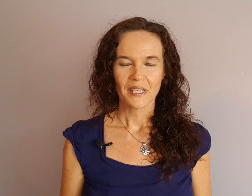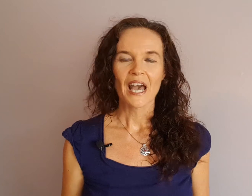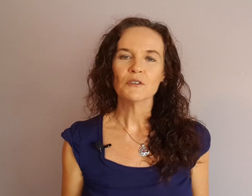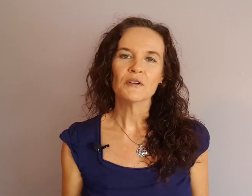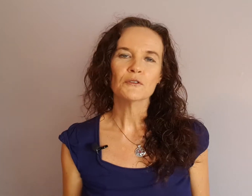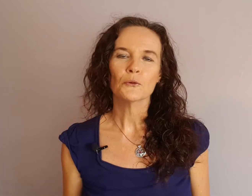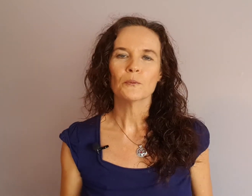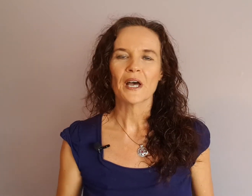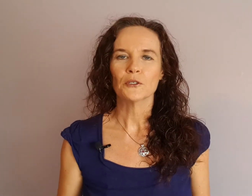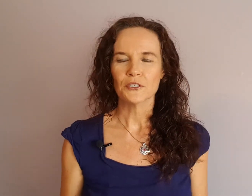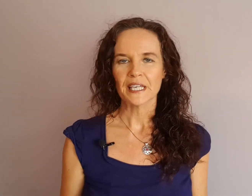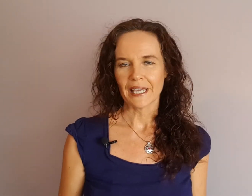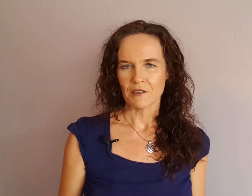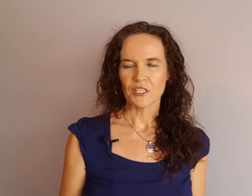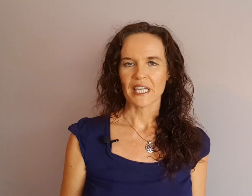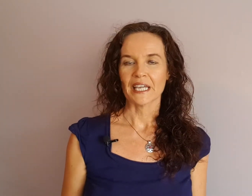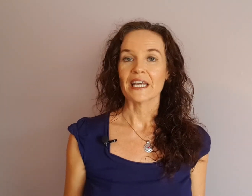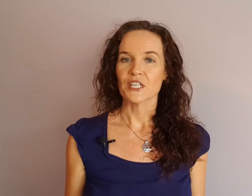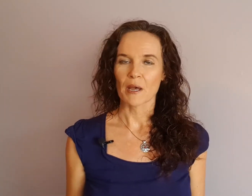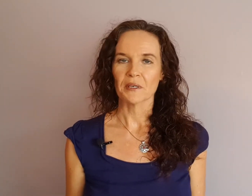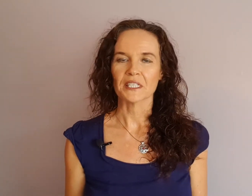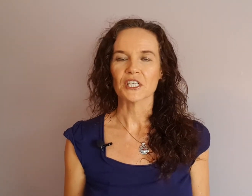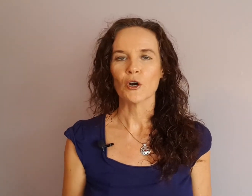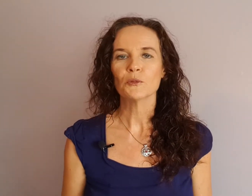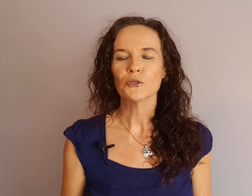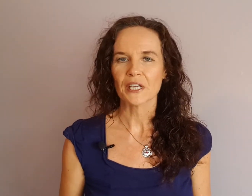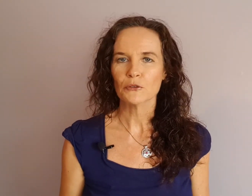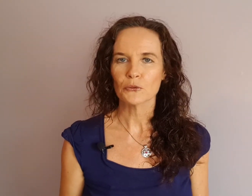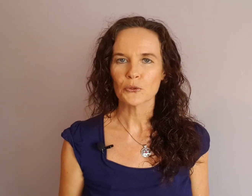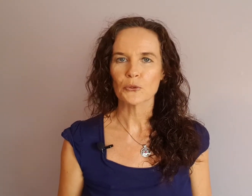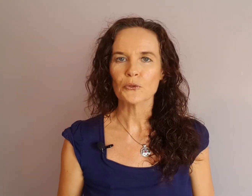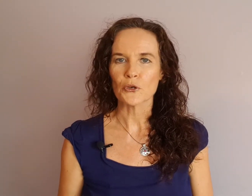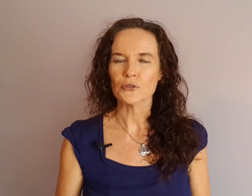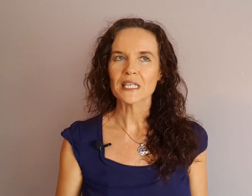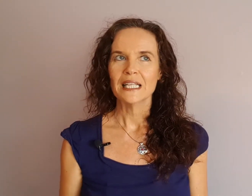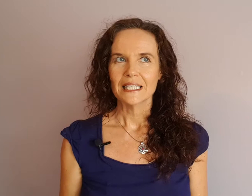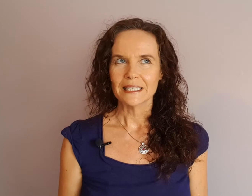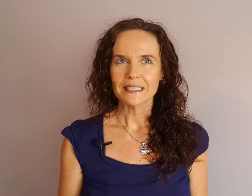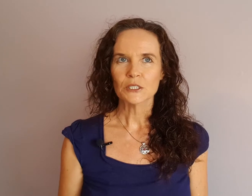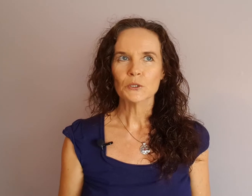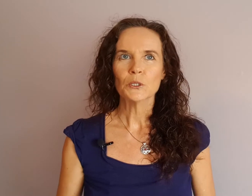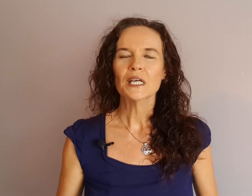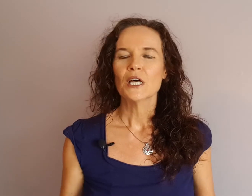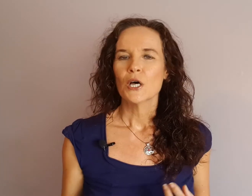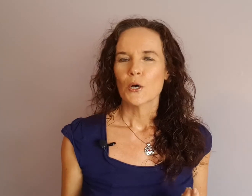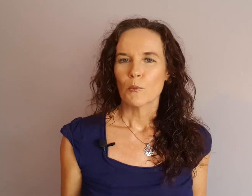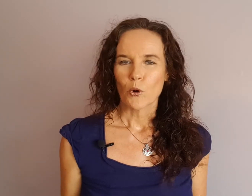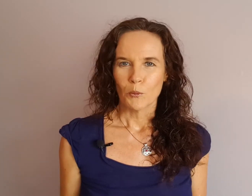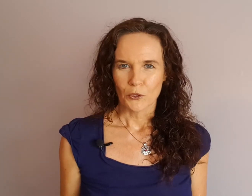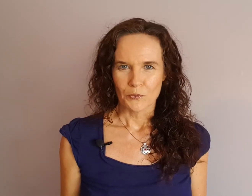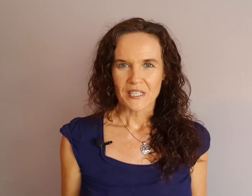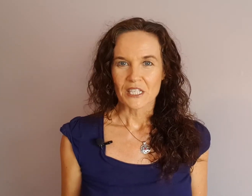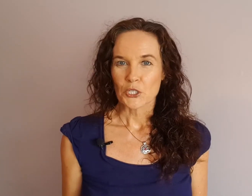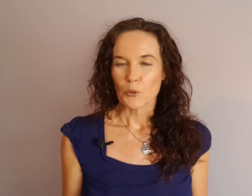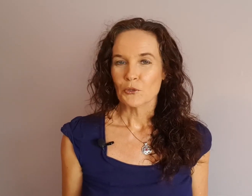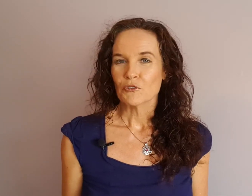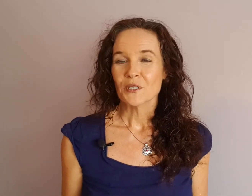Have you ever thought about using EFT and tapping to help you get through those little problems that stop you from